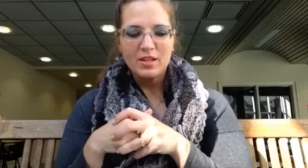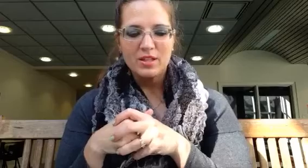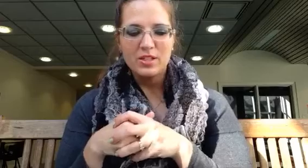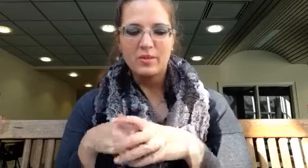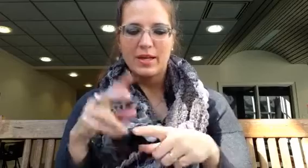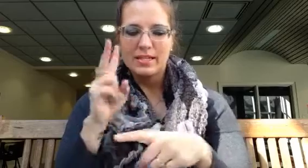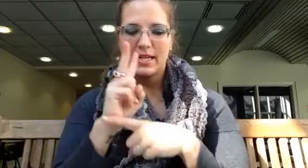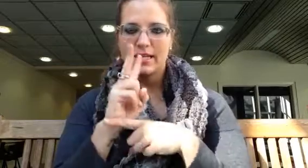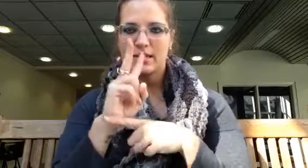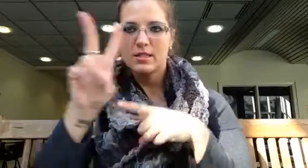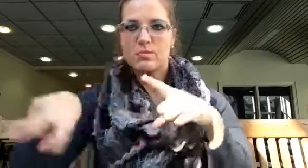Gymnastics.